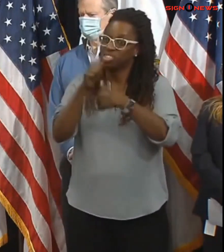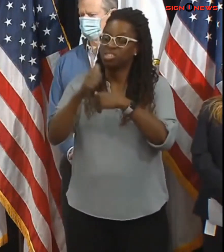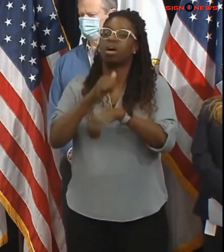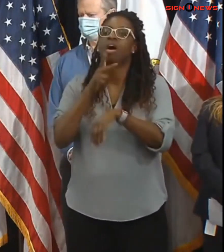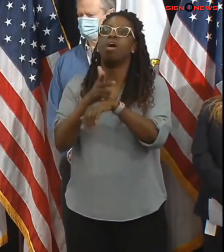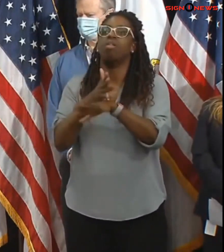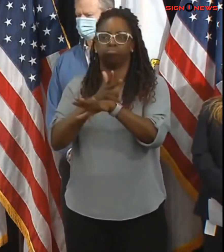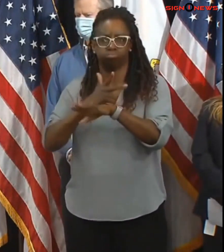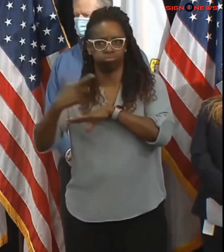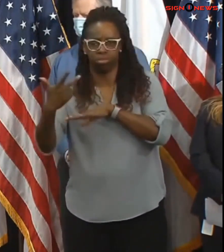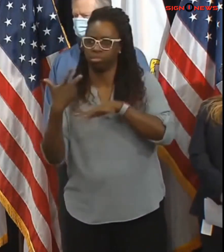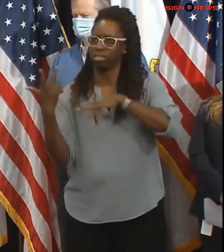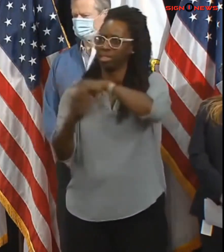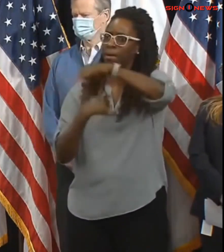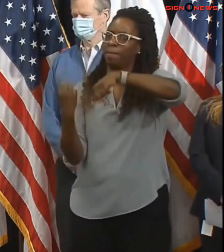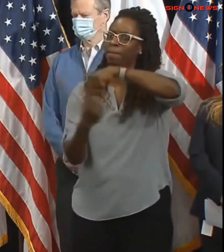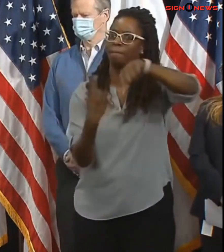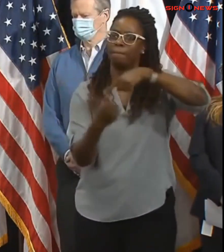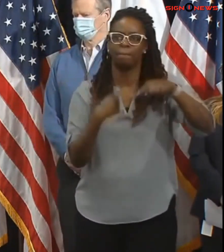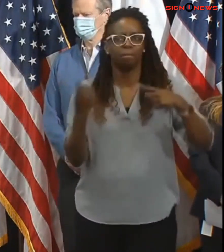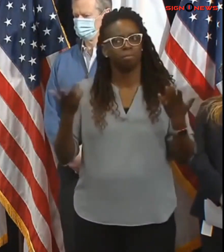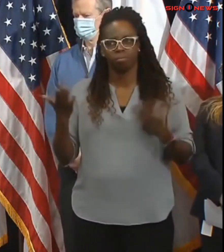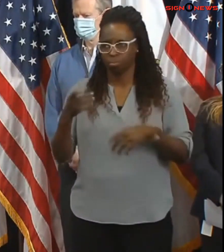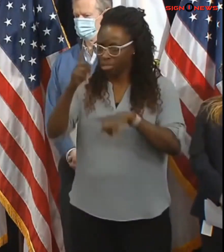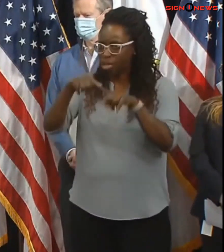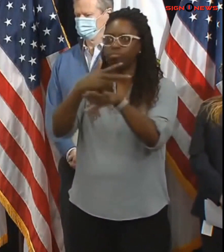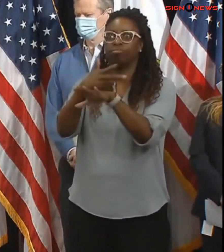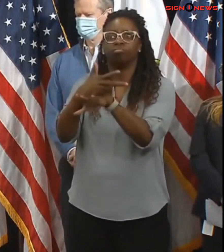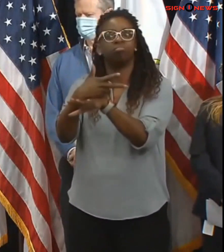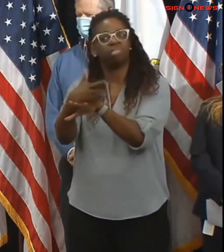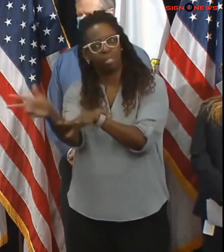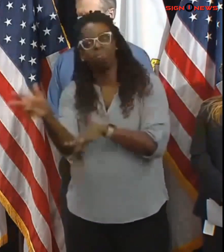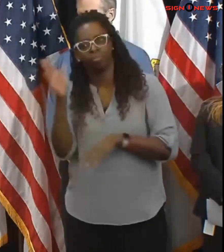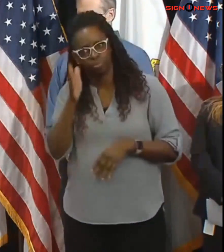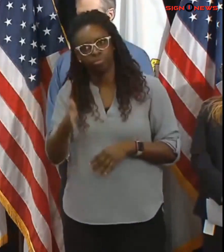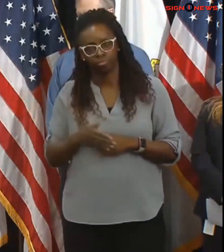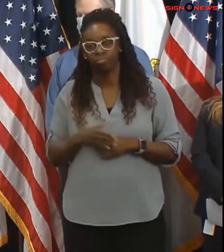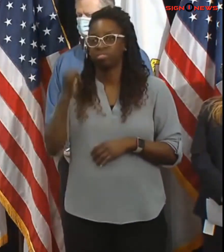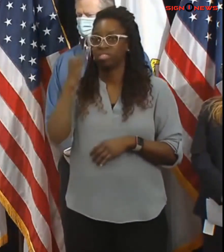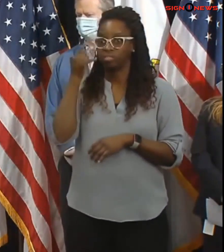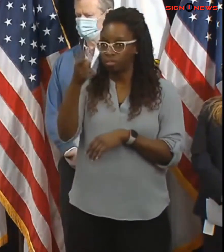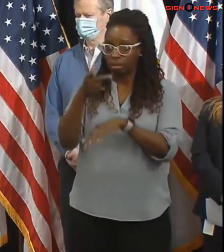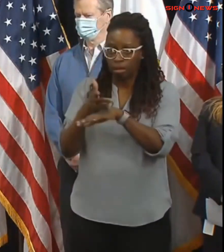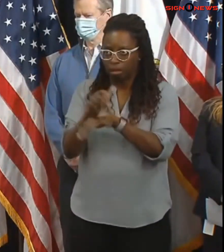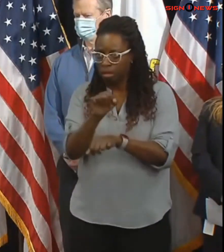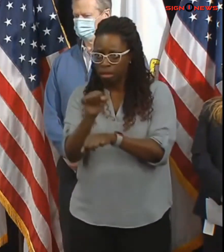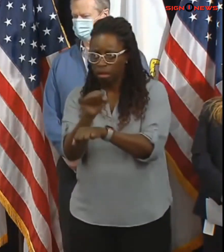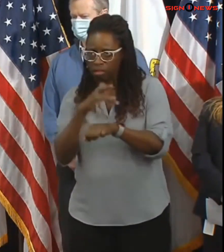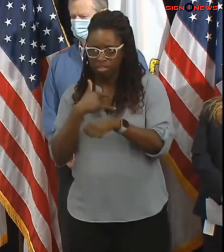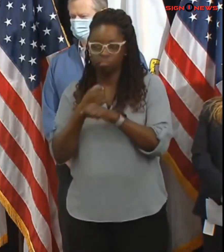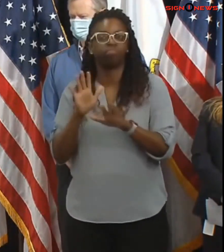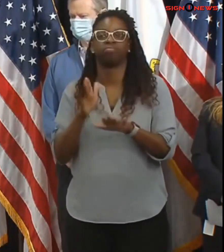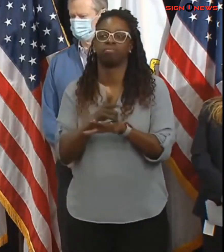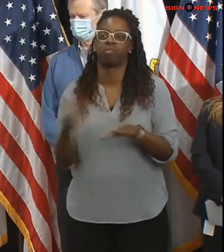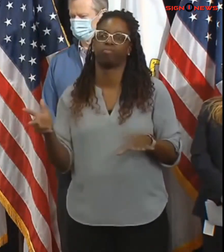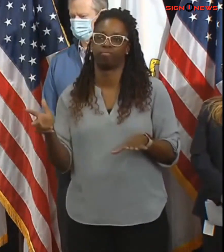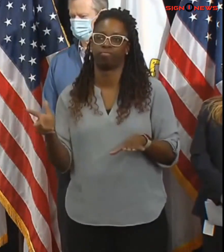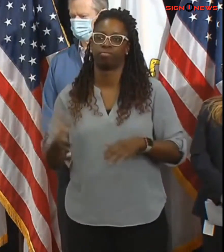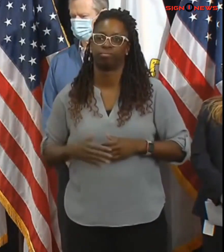should expect hazardous conditions on the roadways in order to keep our roadways safe and to reduce the potential average hazards we have